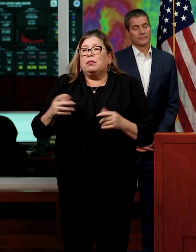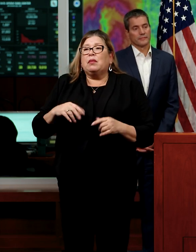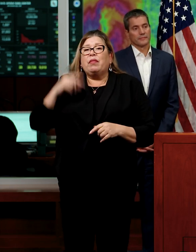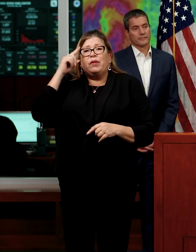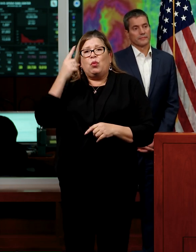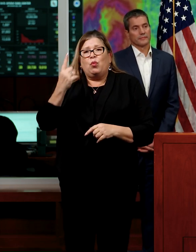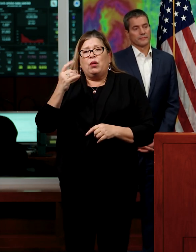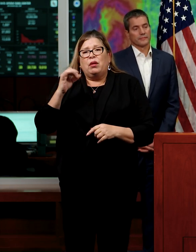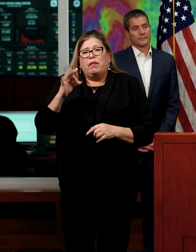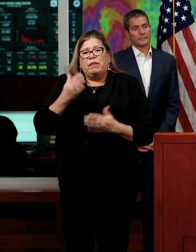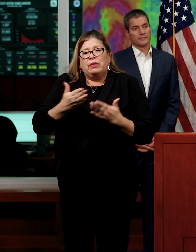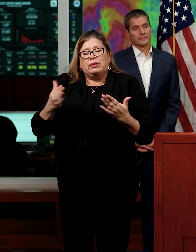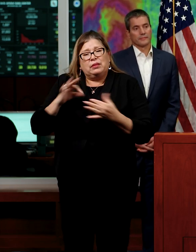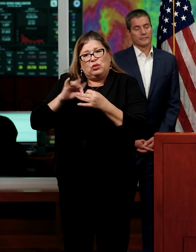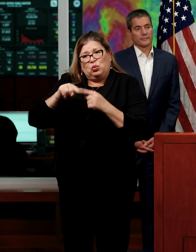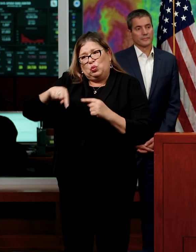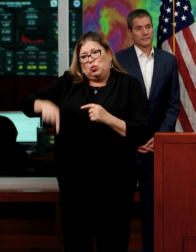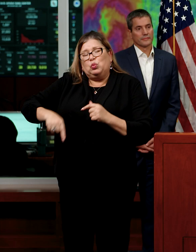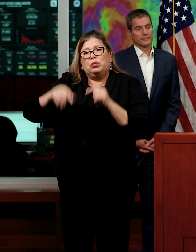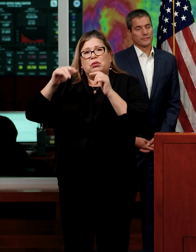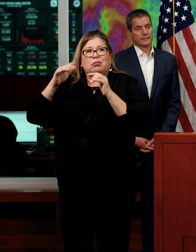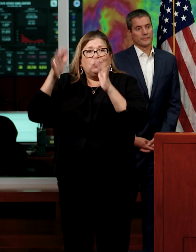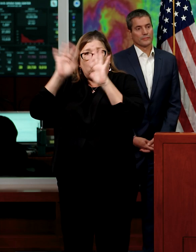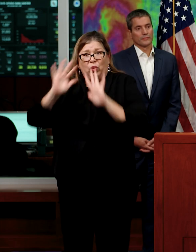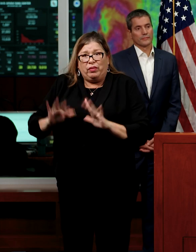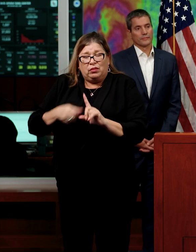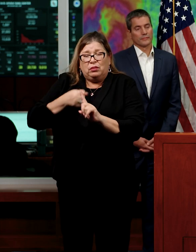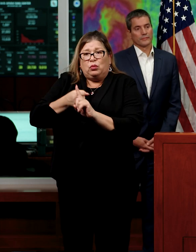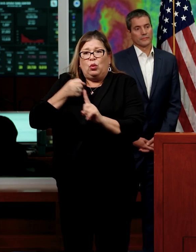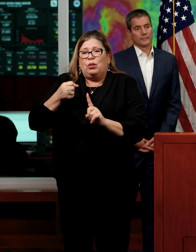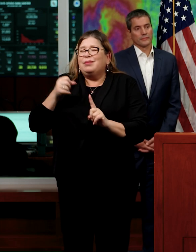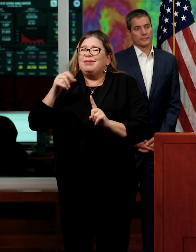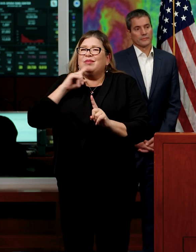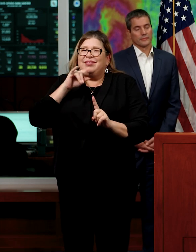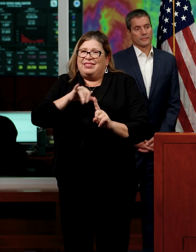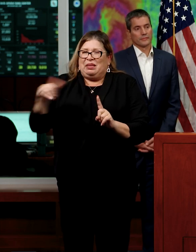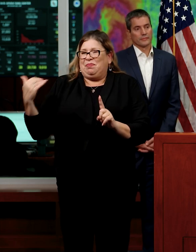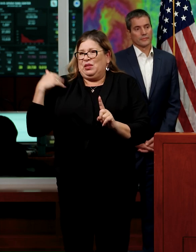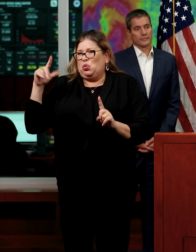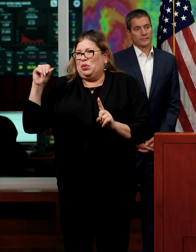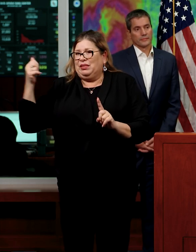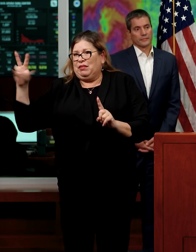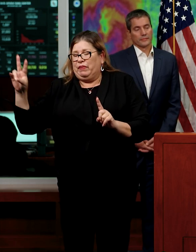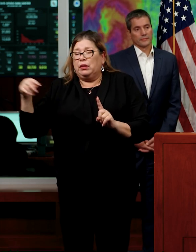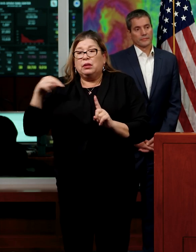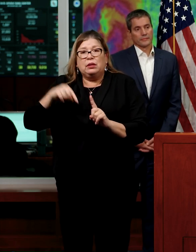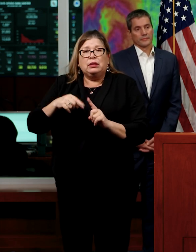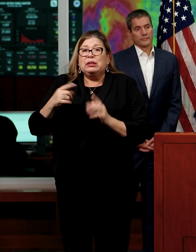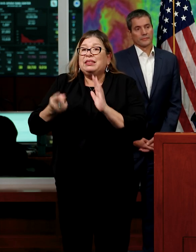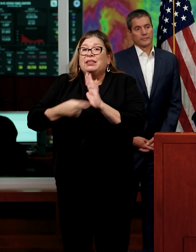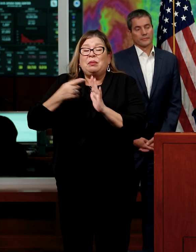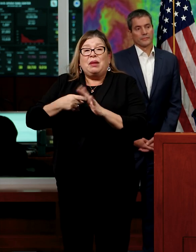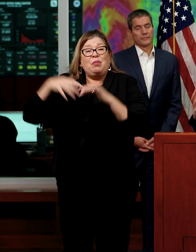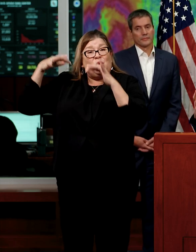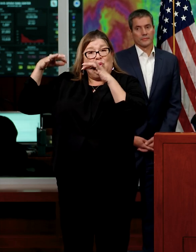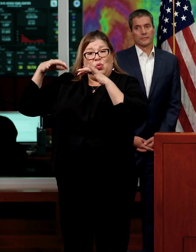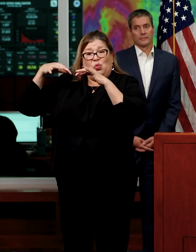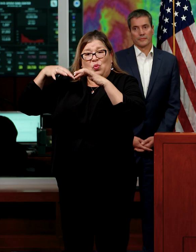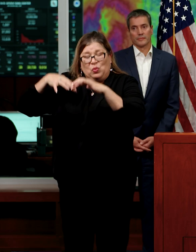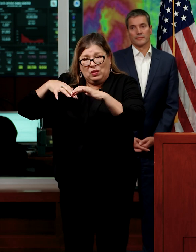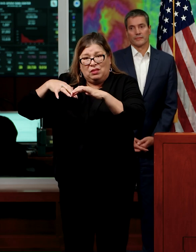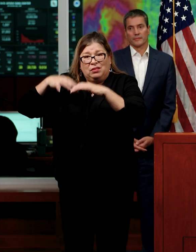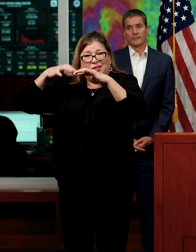would say one of the things about these storms, which was also true in 2017, is sometimes they park over a certain,